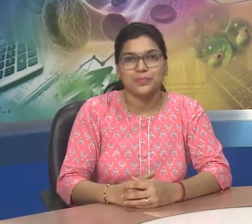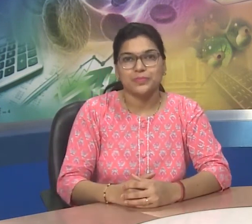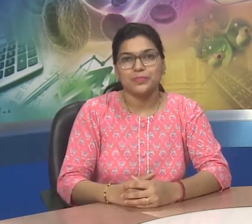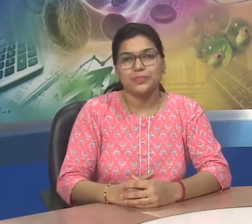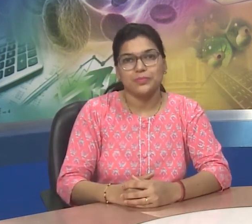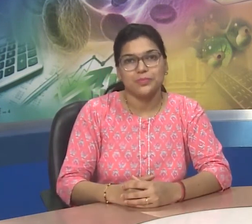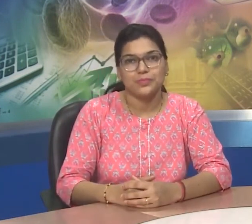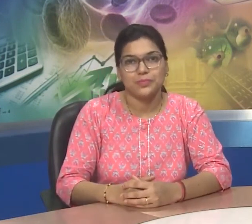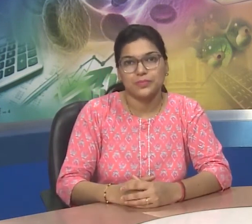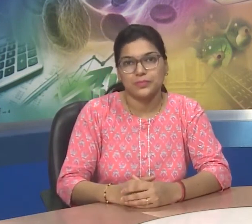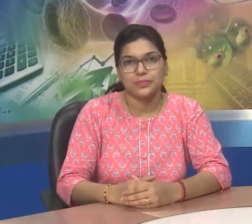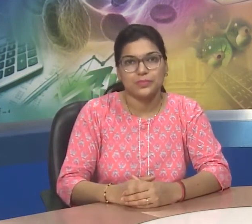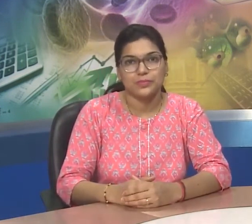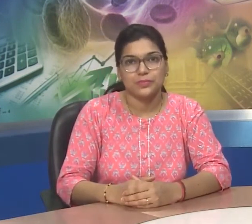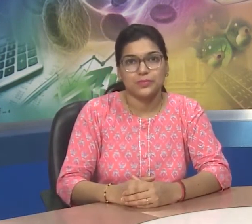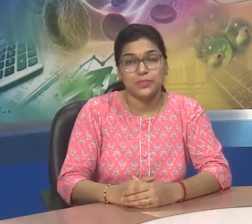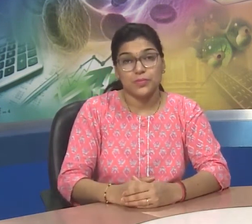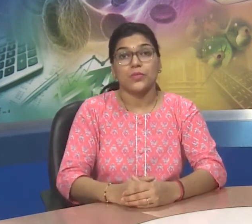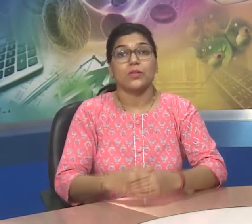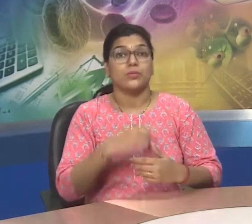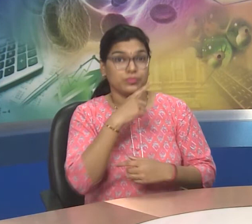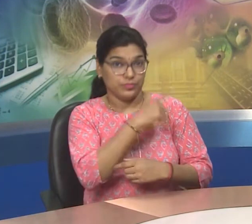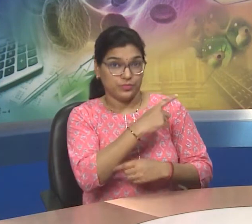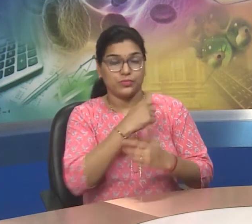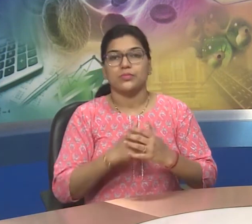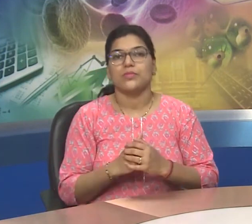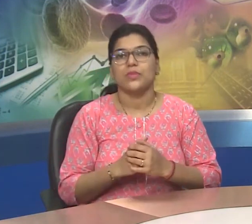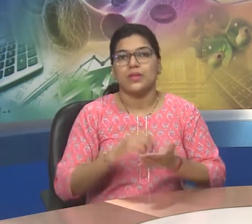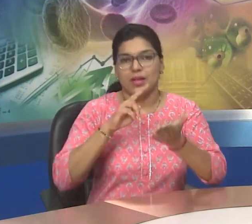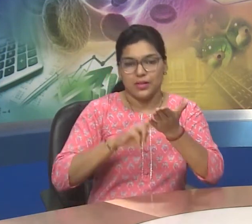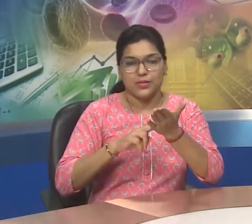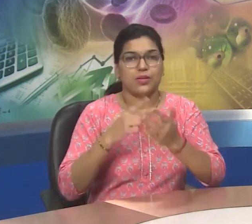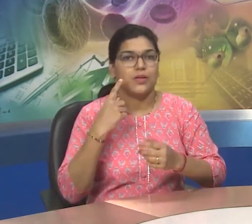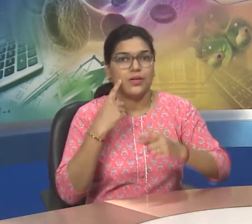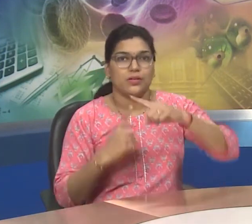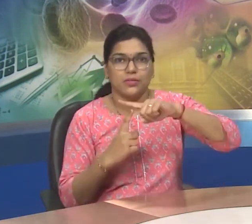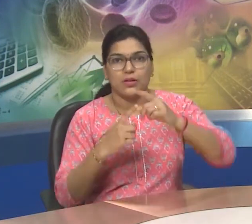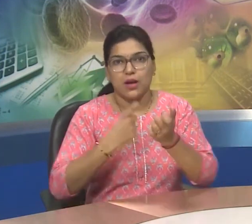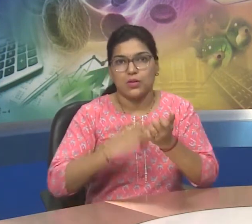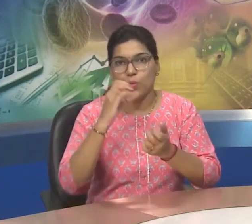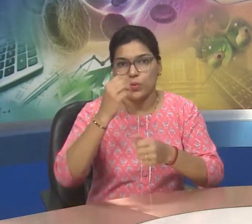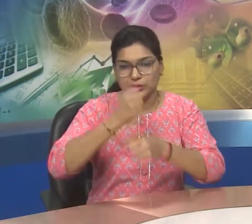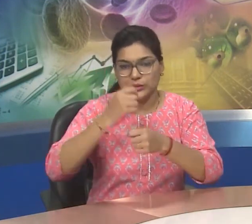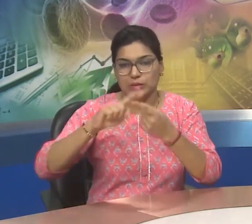nitrogen,